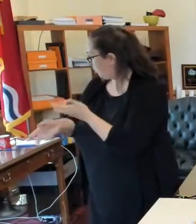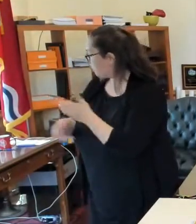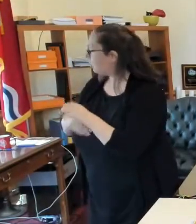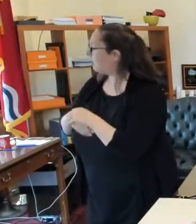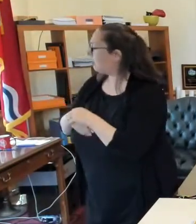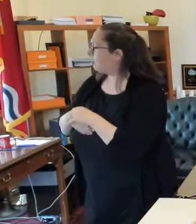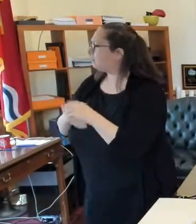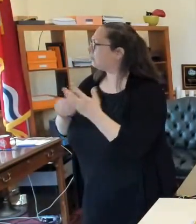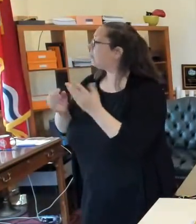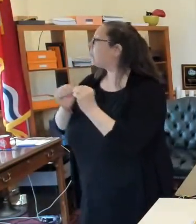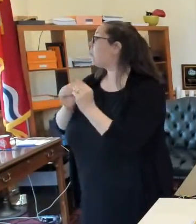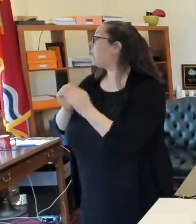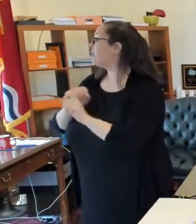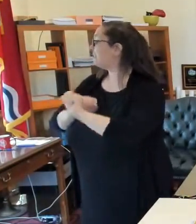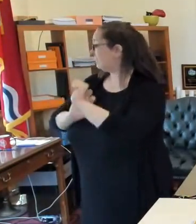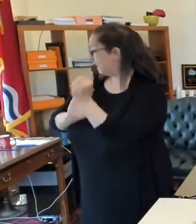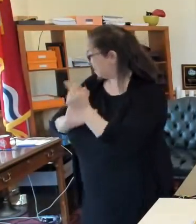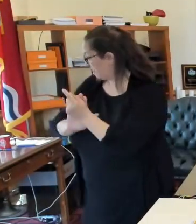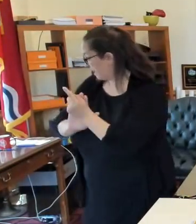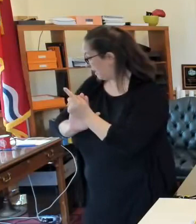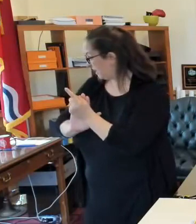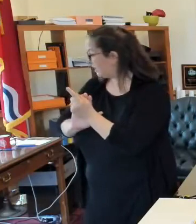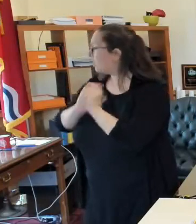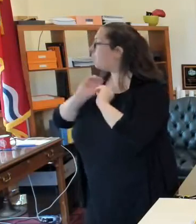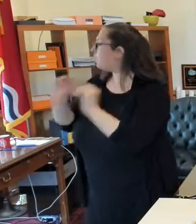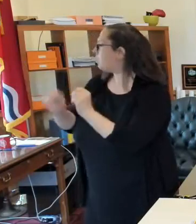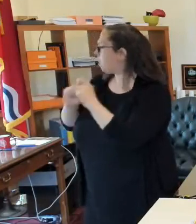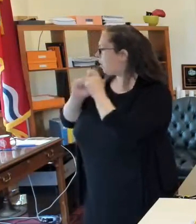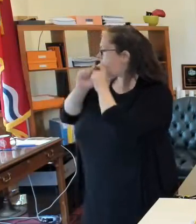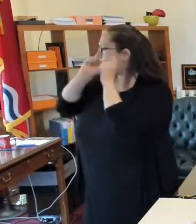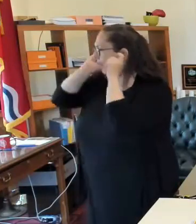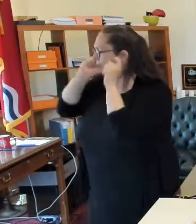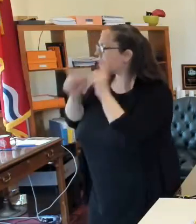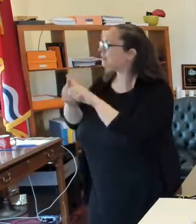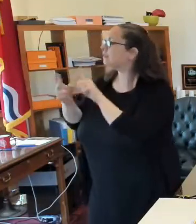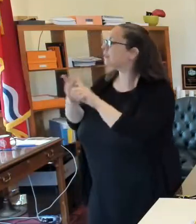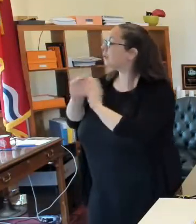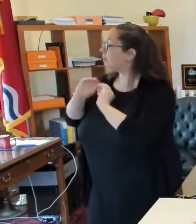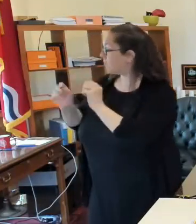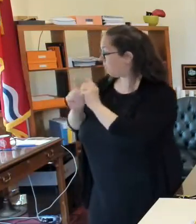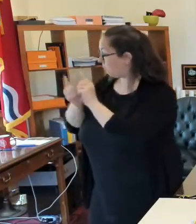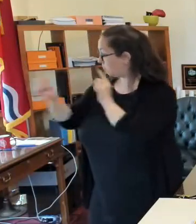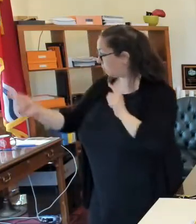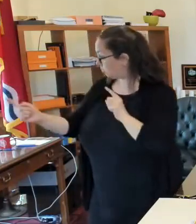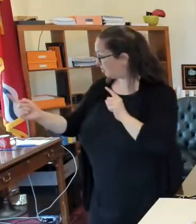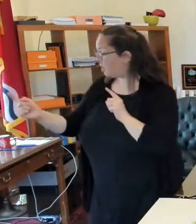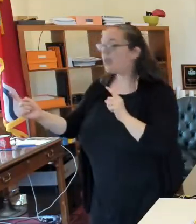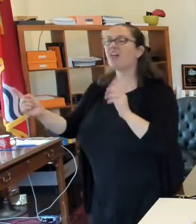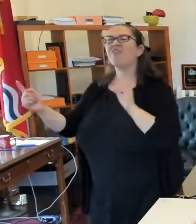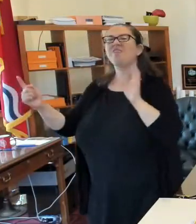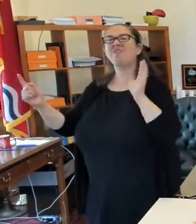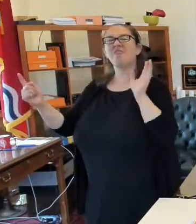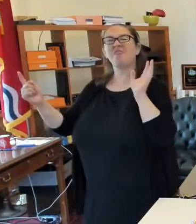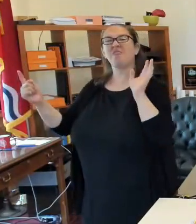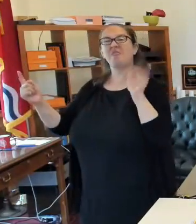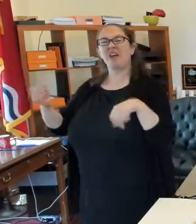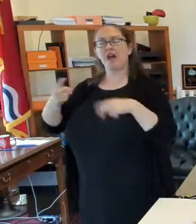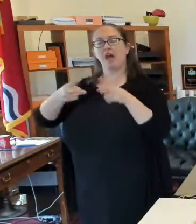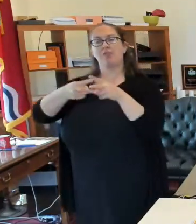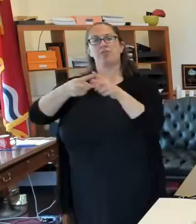for more than 10 minutes without wearing a mask and without social distancing? That's the, um,